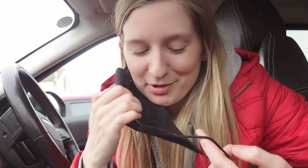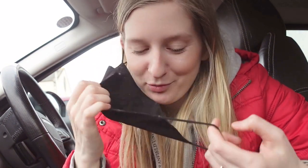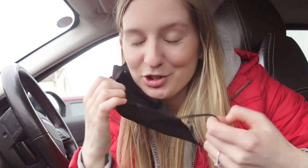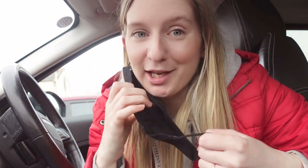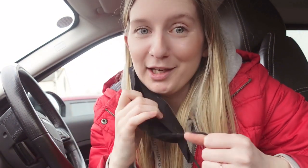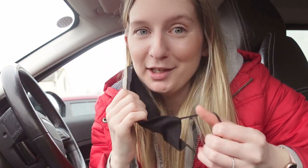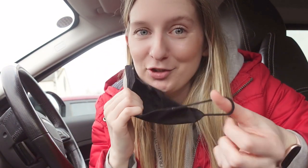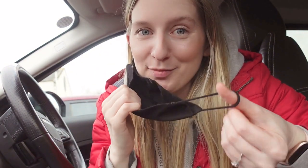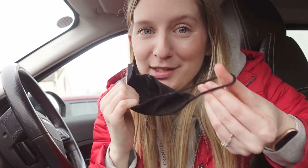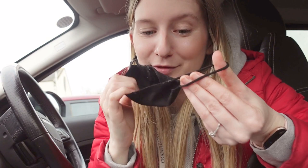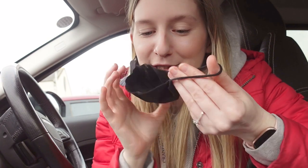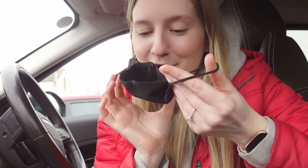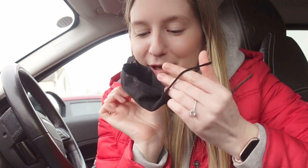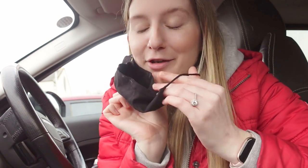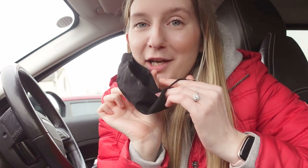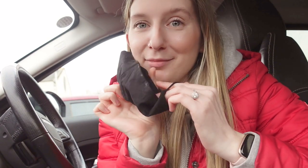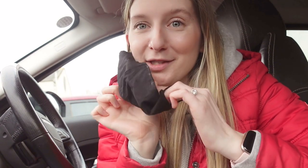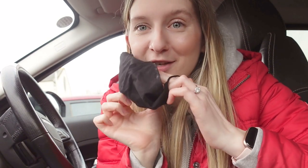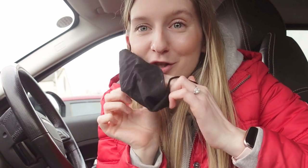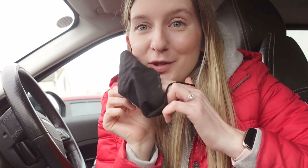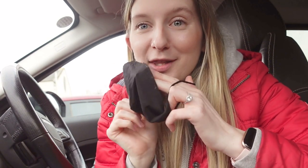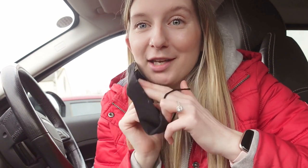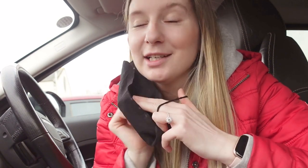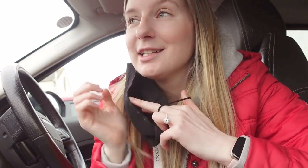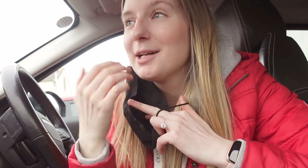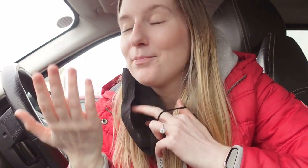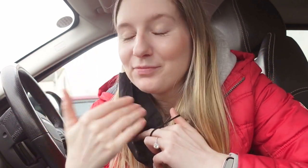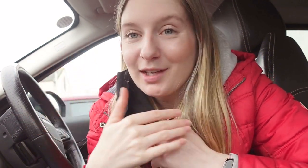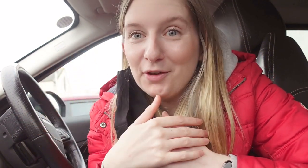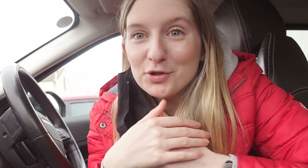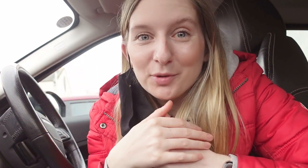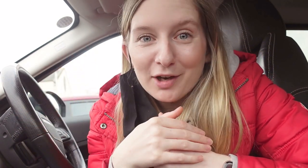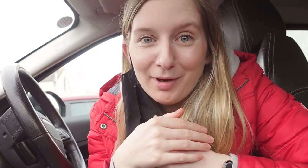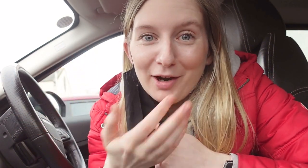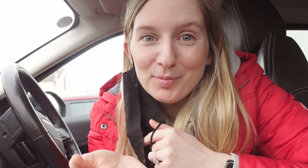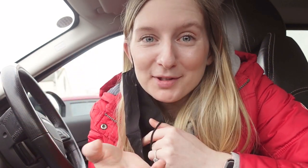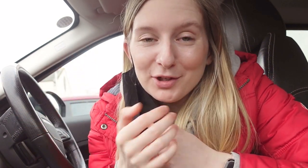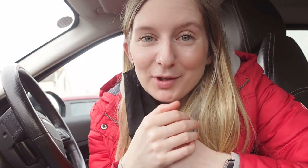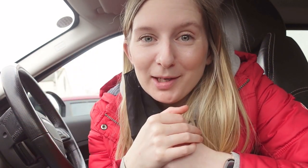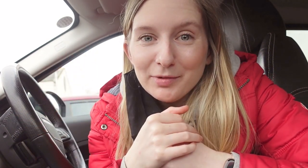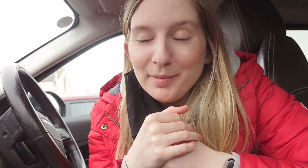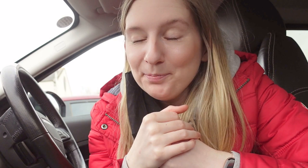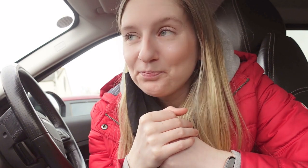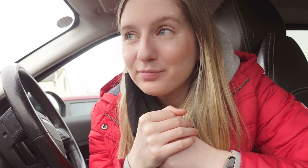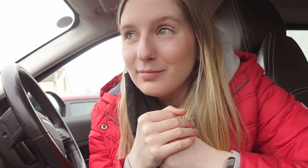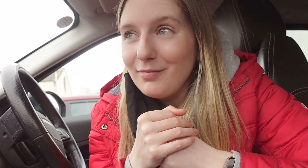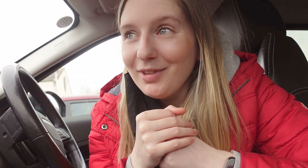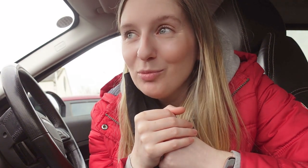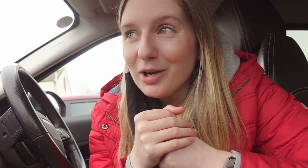which again just makes it really tight on my hearing aid it means I can't do anything I I don't want to cover my mouth because then you can't lip read me but